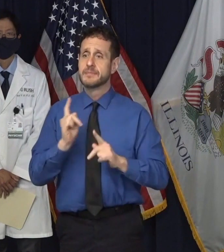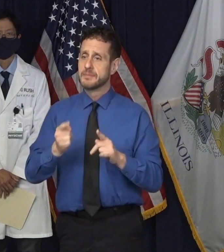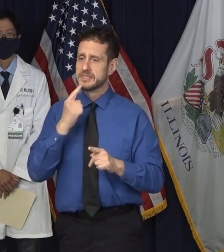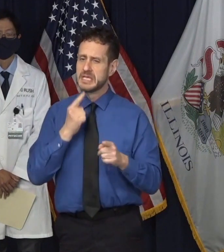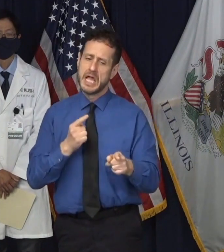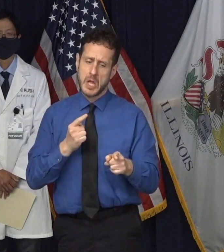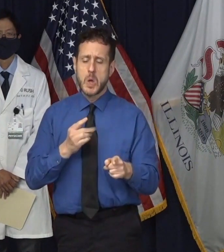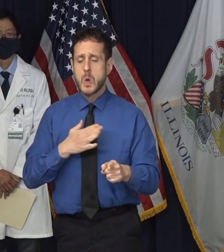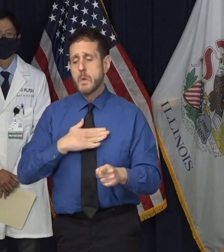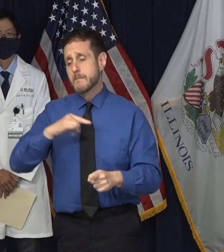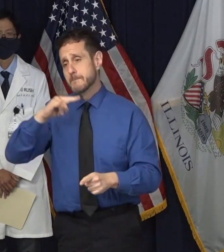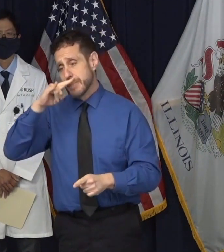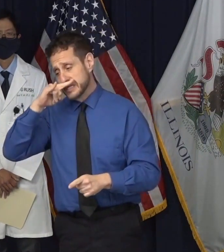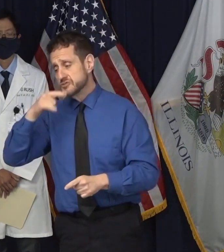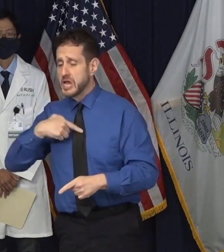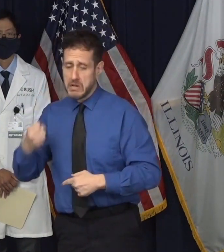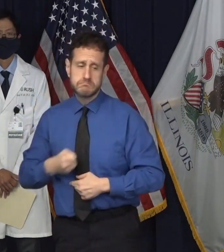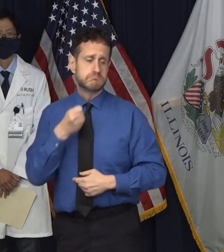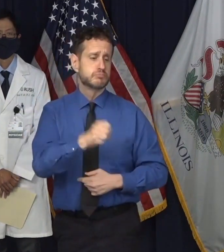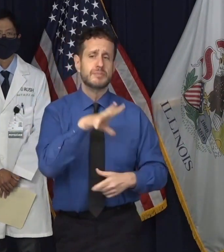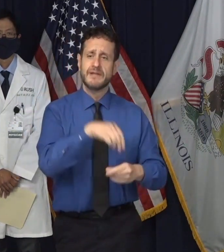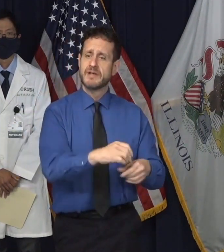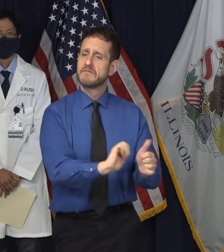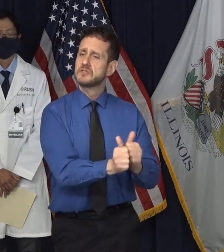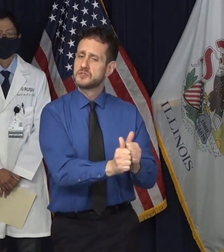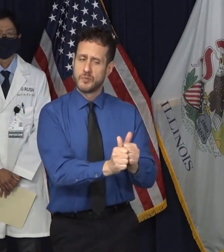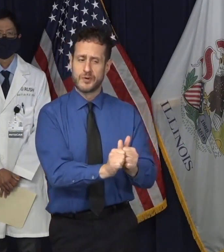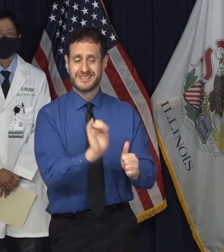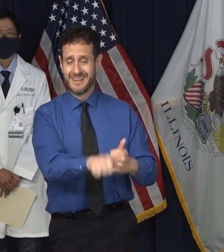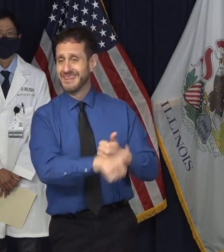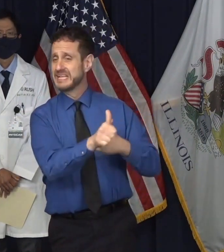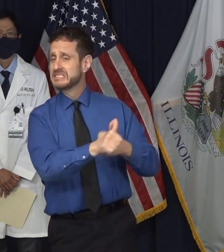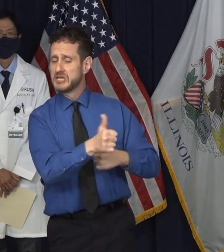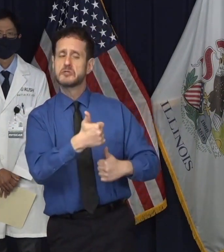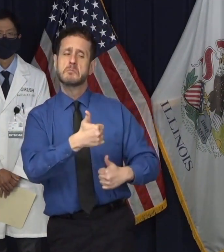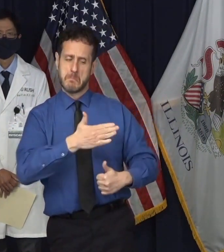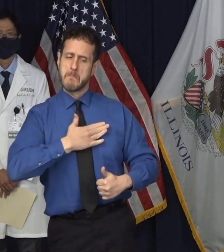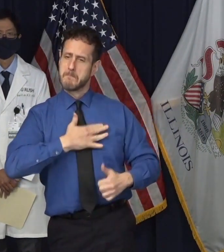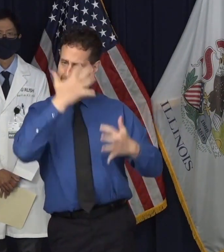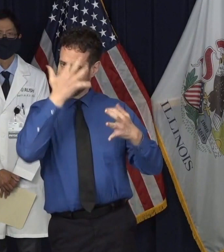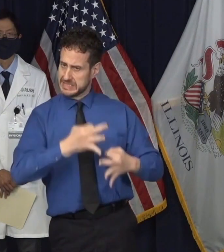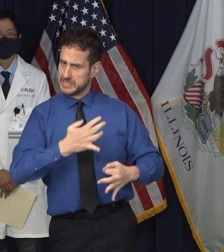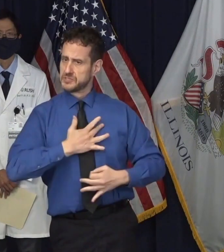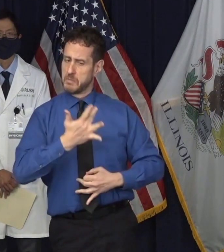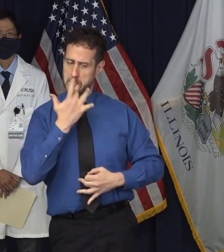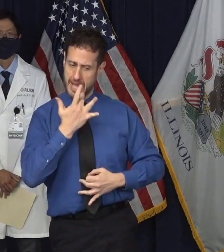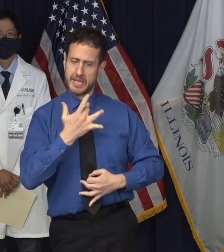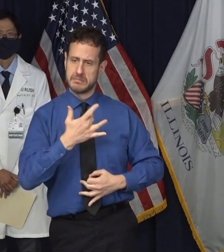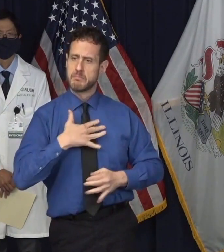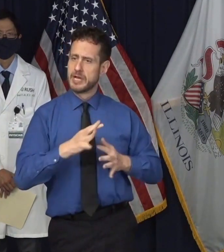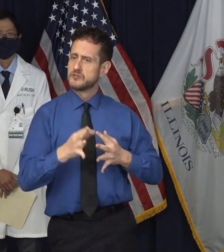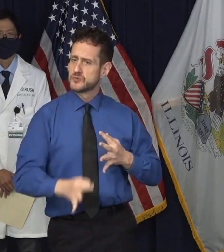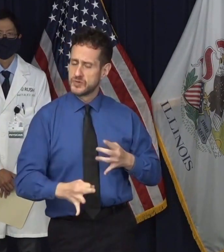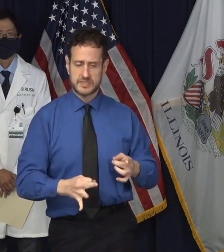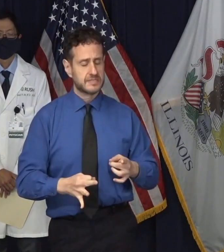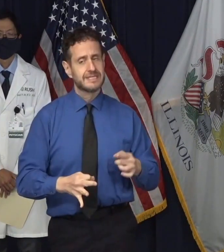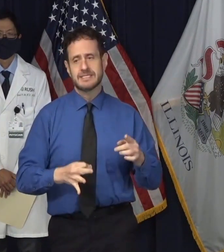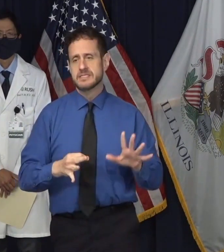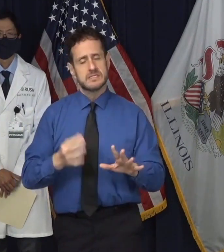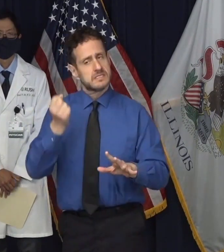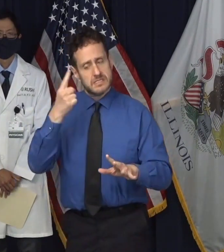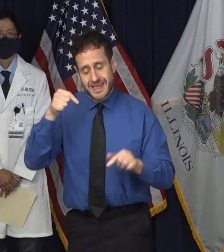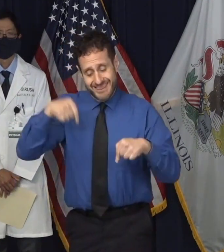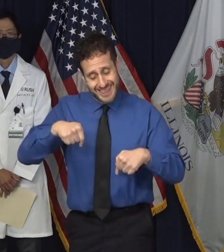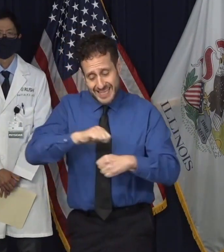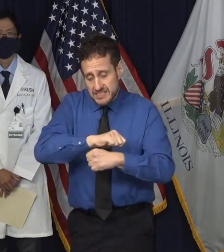danger is about personal choice, I say, this is a pandemic. This is a terrible and